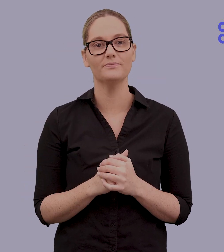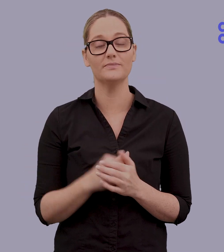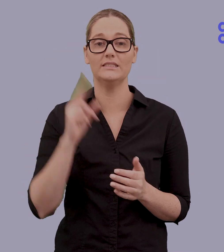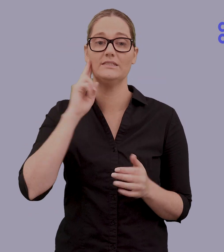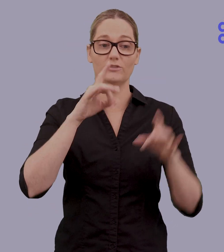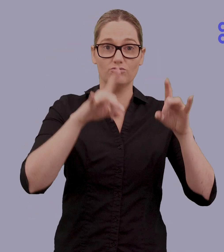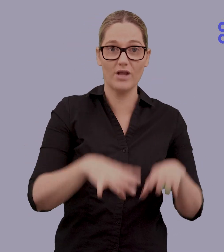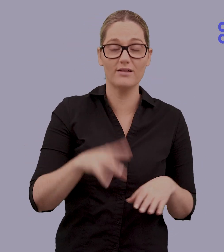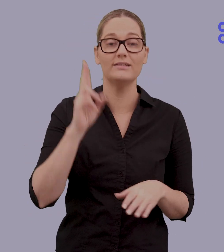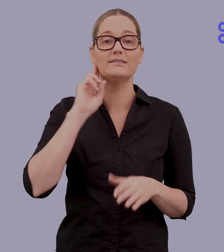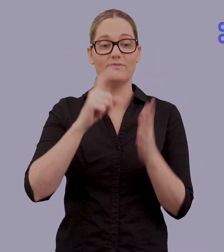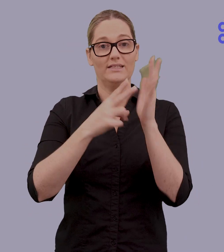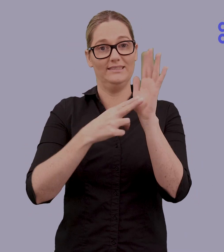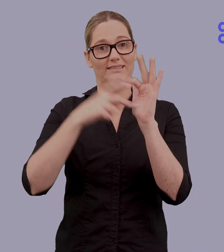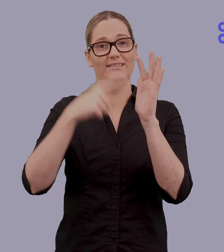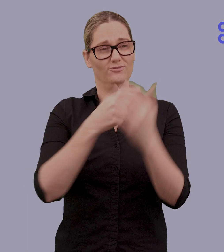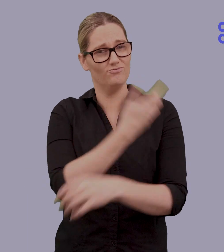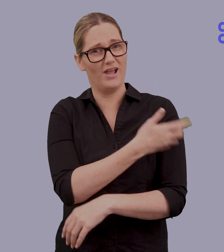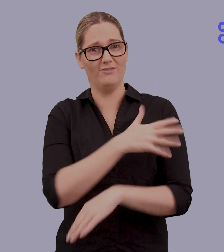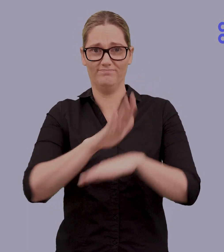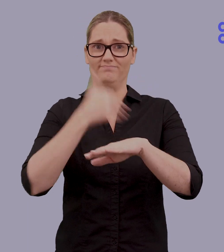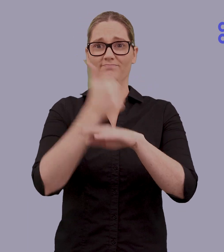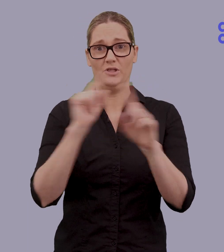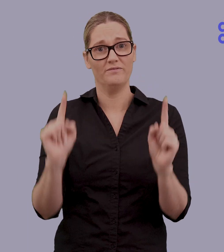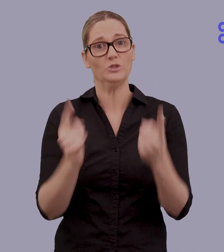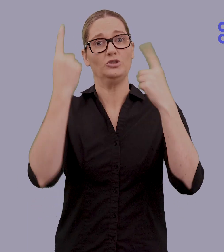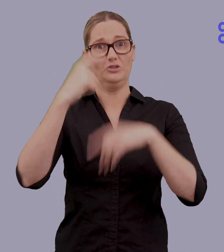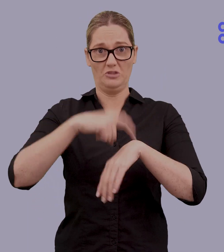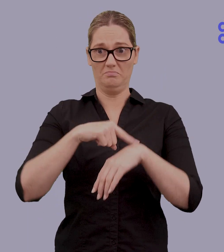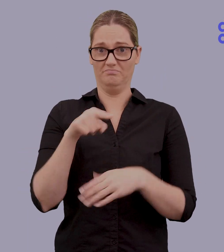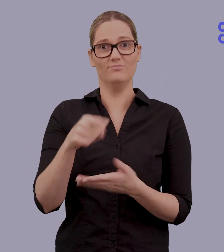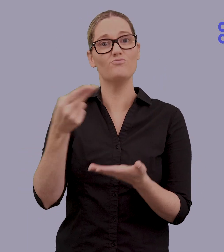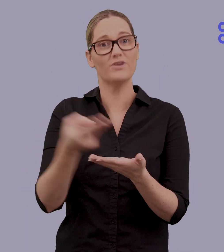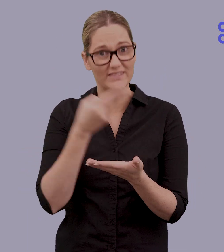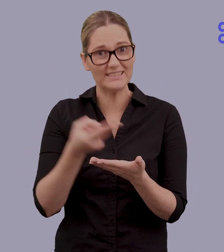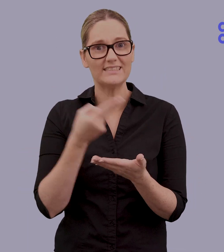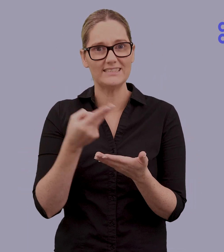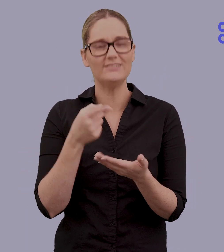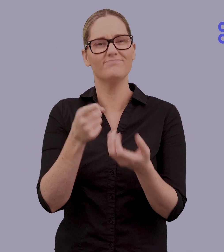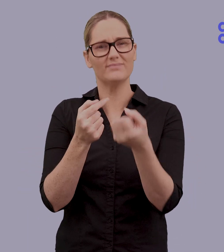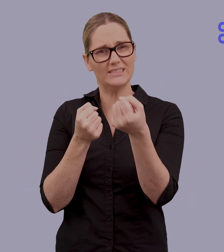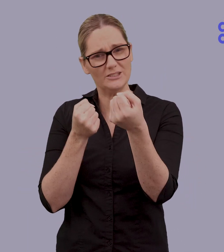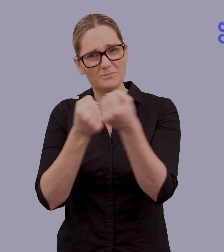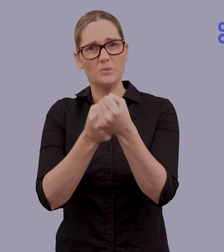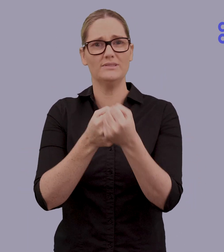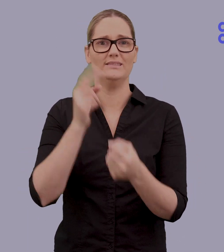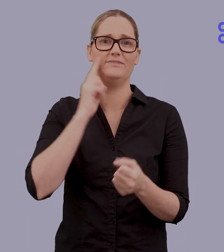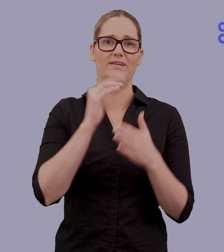Deaf Australia and Deaf Connect are proud to host the first event of its kind, supporting Deaf leaders to